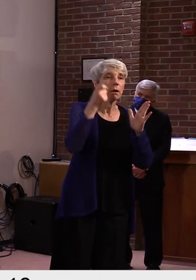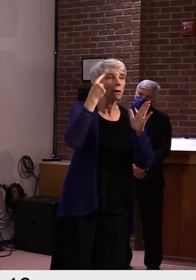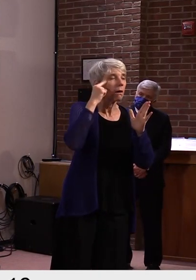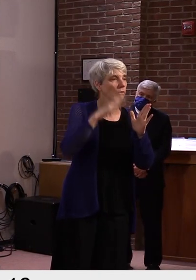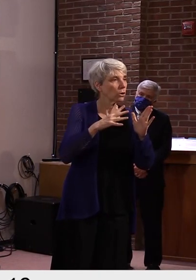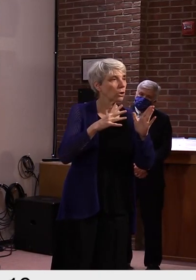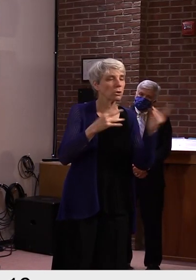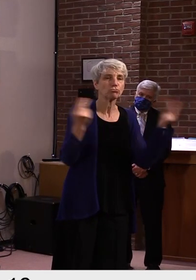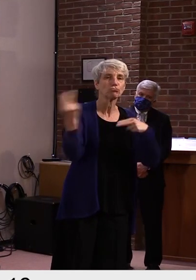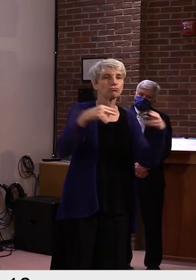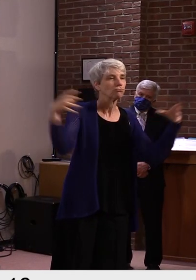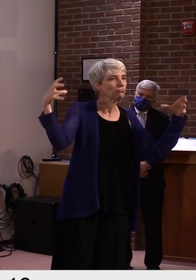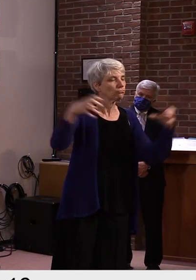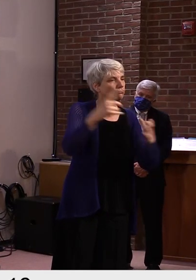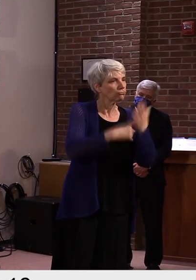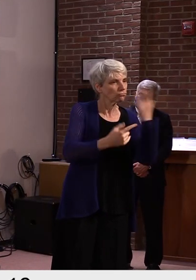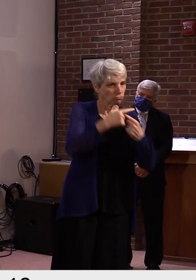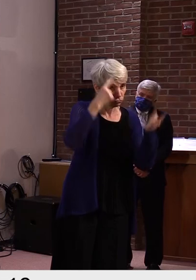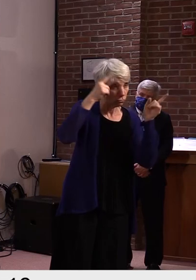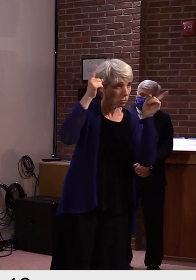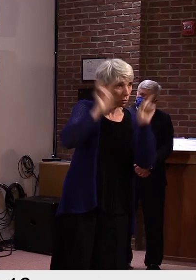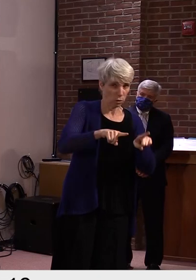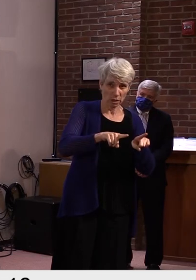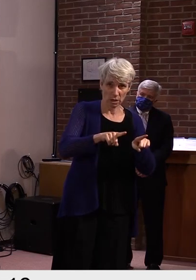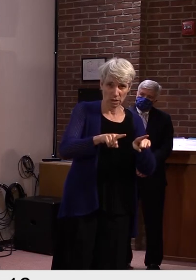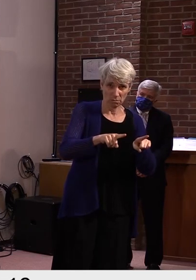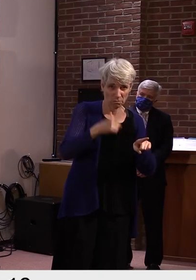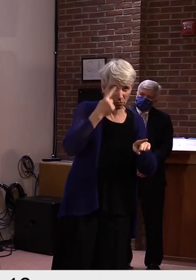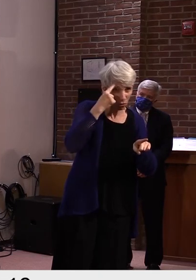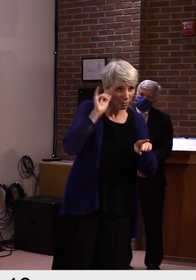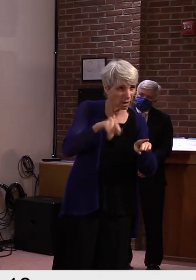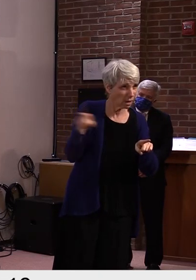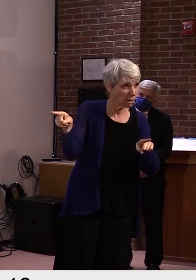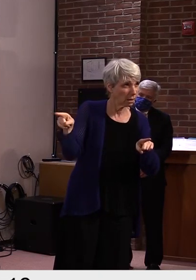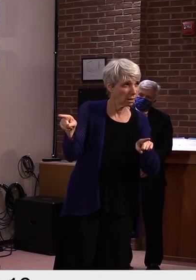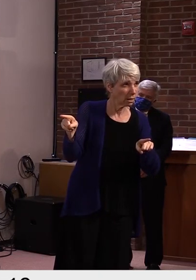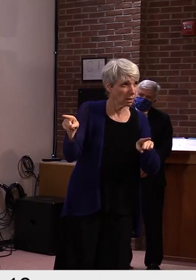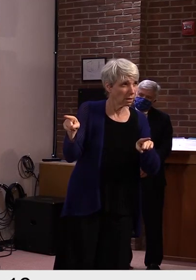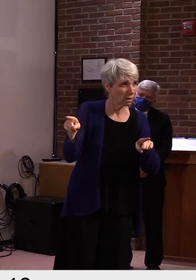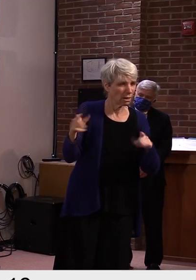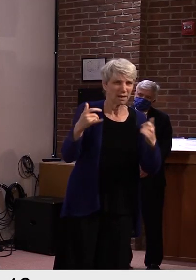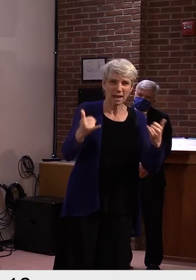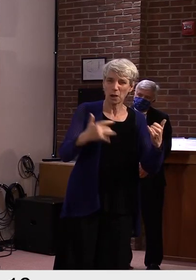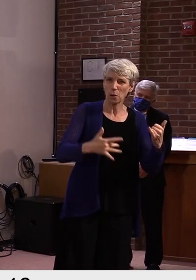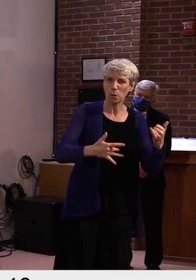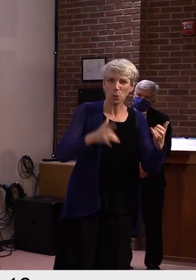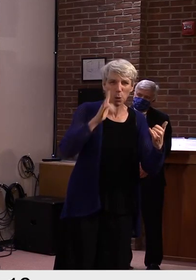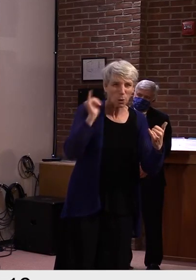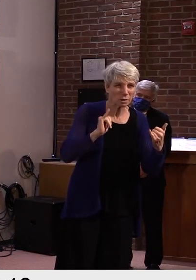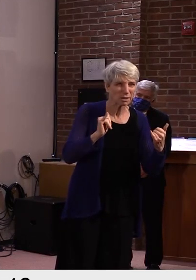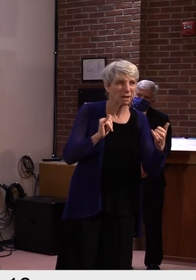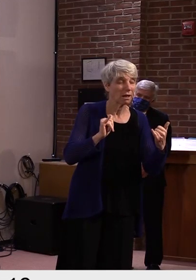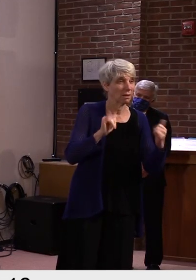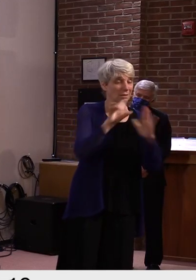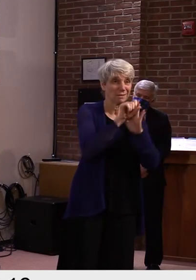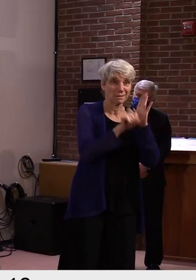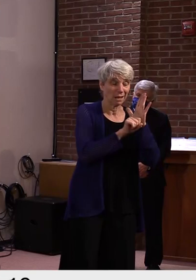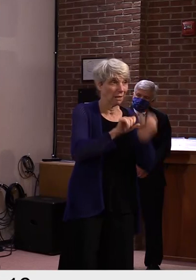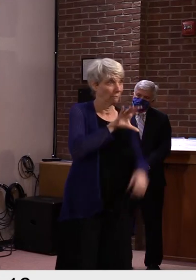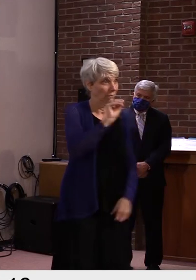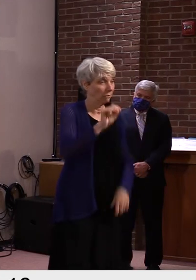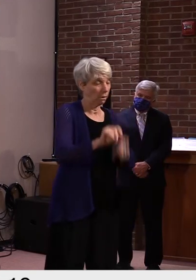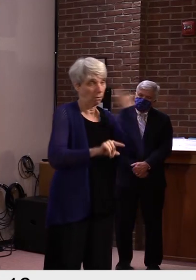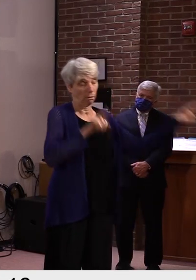Because right now it seems everyone is pursuing their own strategies